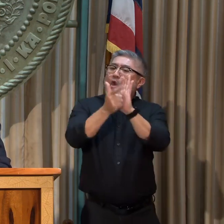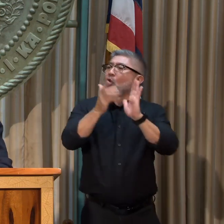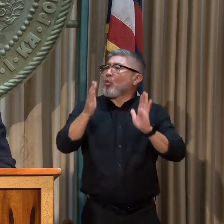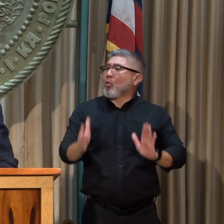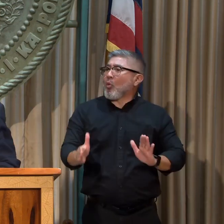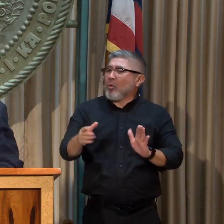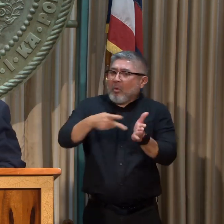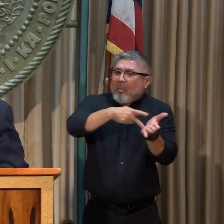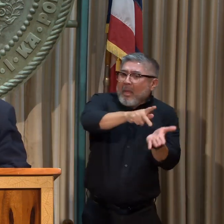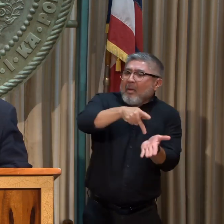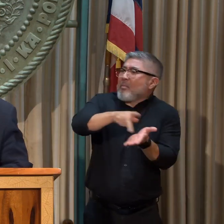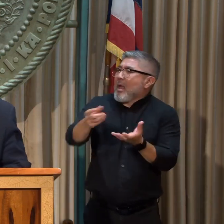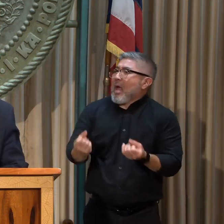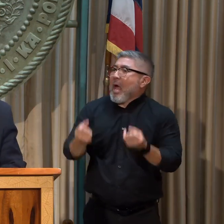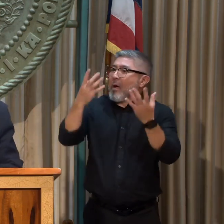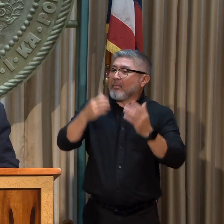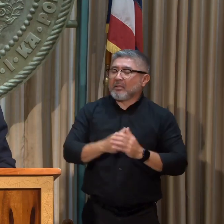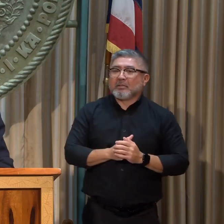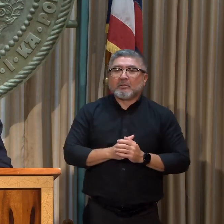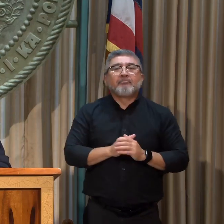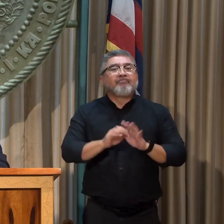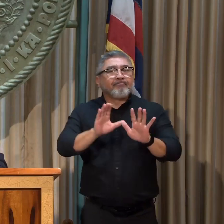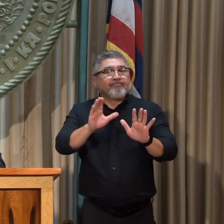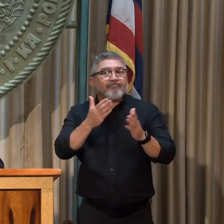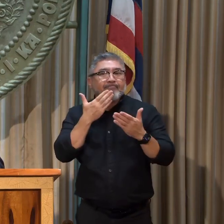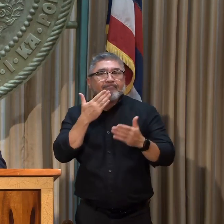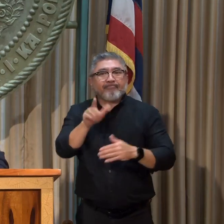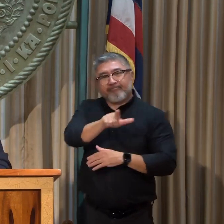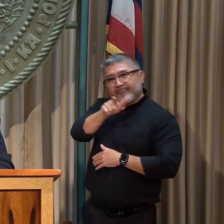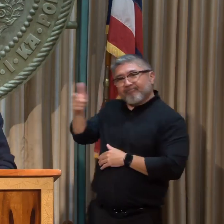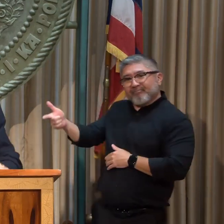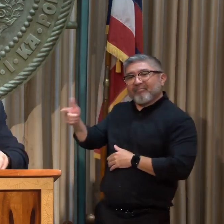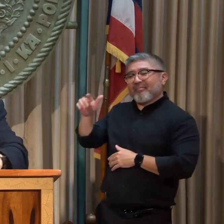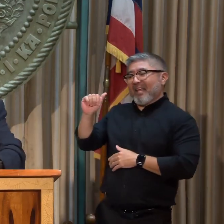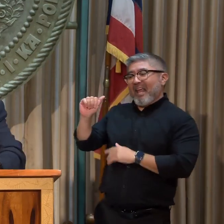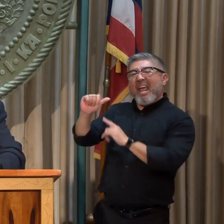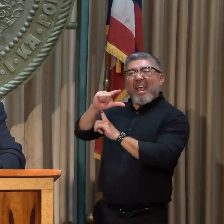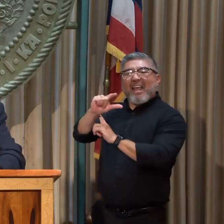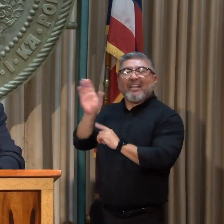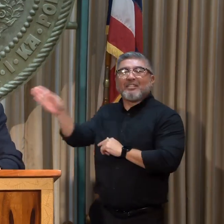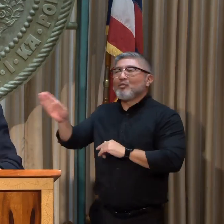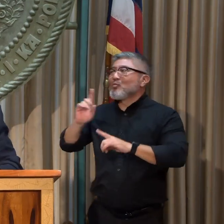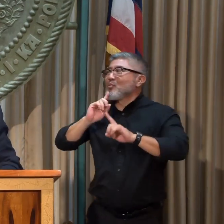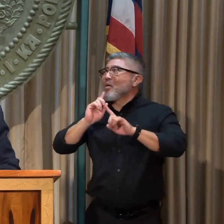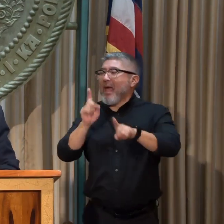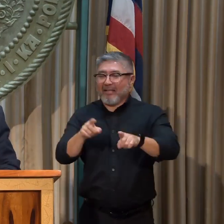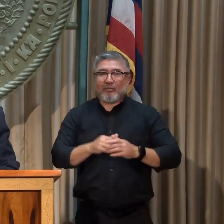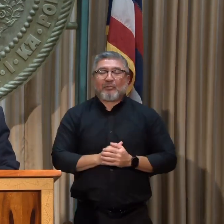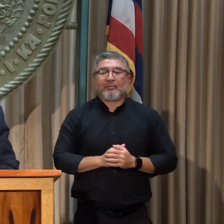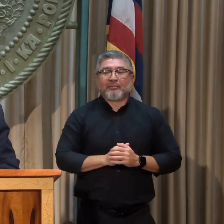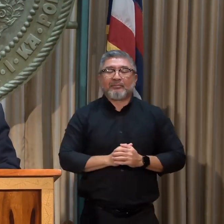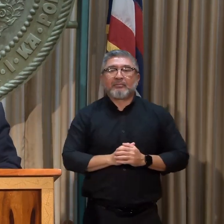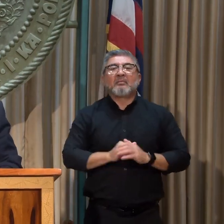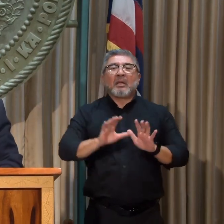Sure. I will bring up our attorney general designate today. I'll say a couple things.